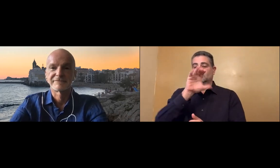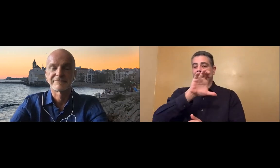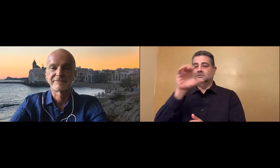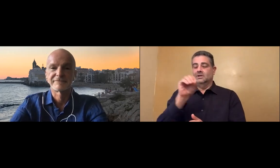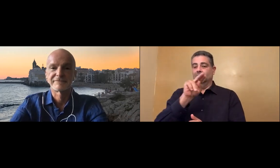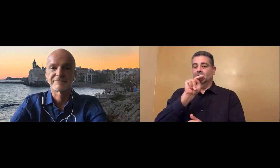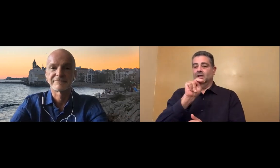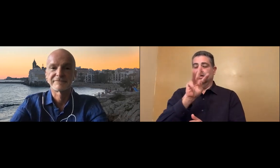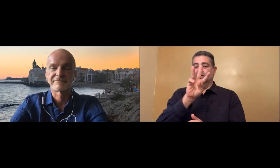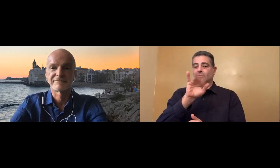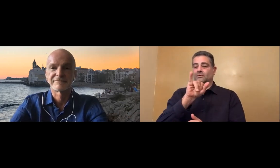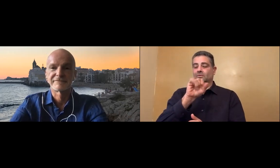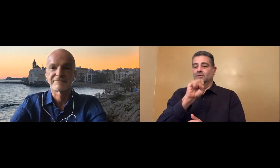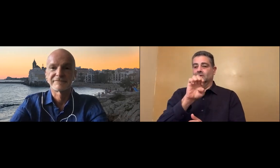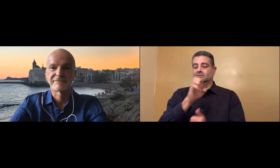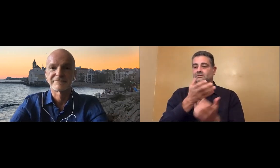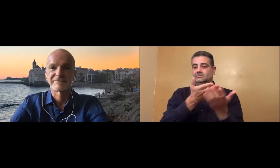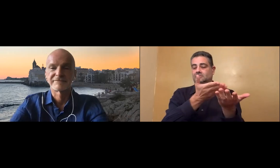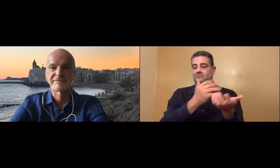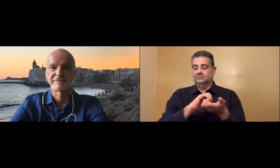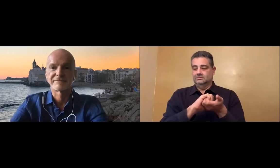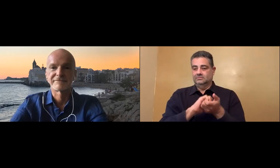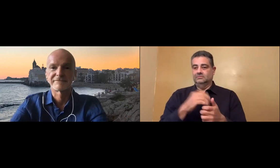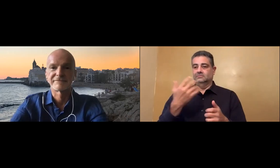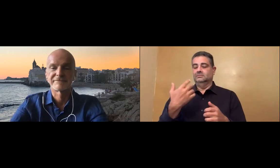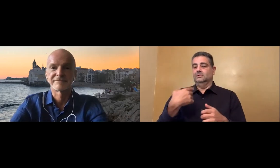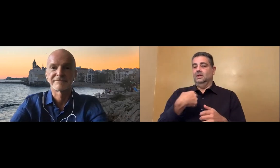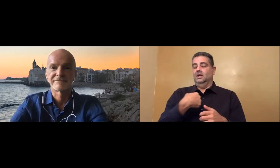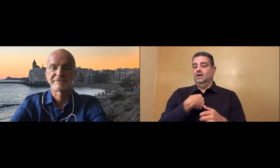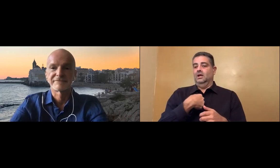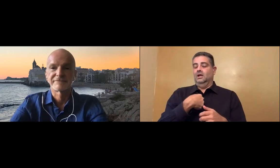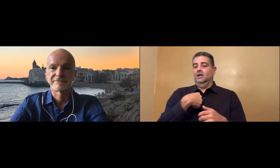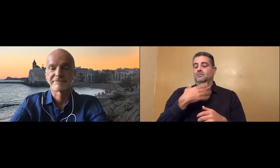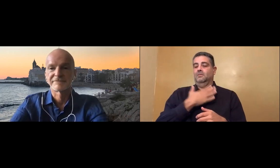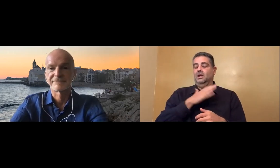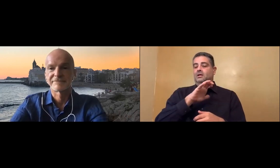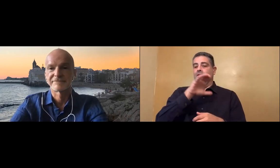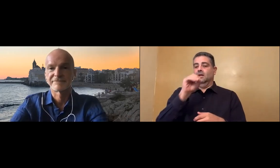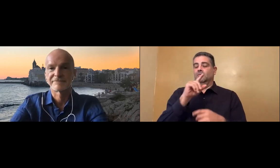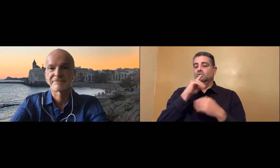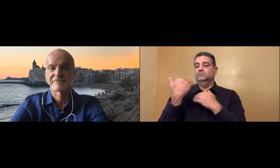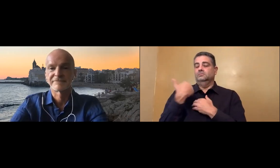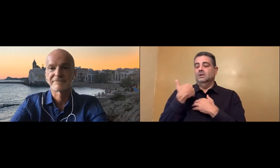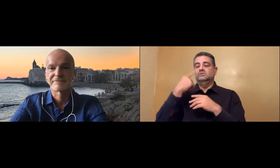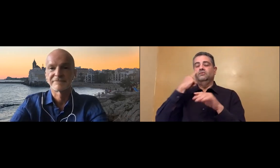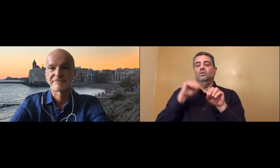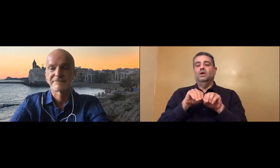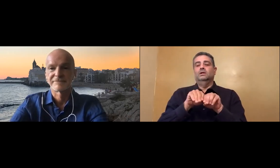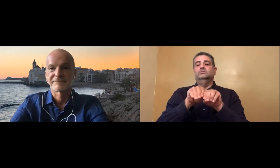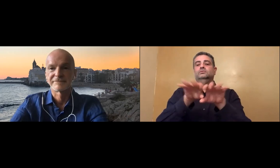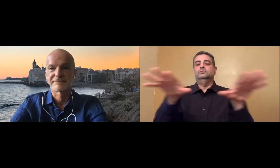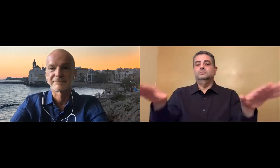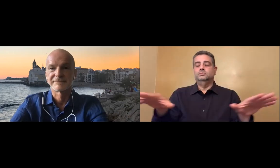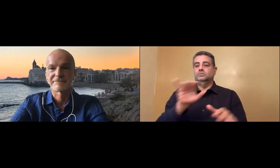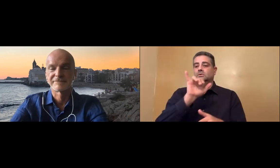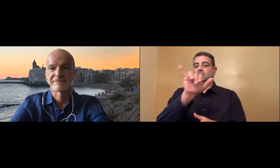And for our products, we partner with N-WISE, which is the company that Tor is representing today.